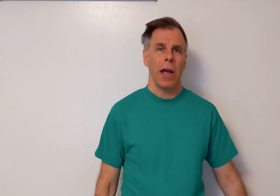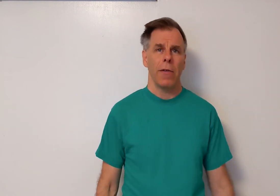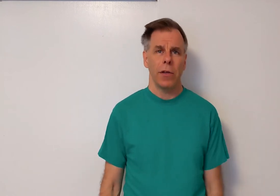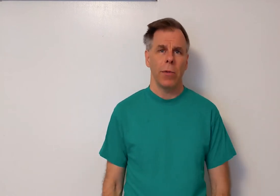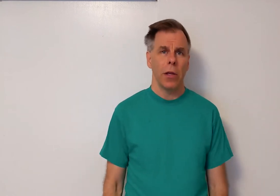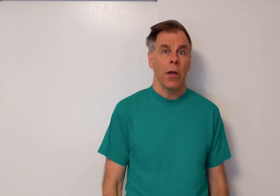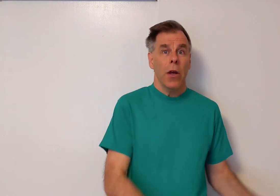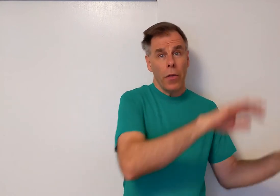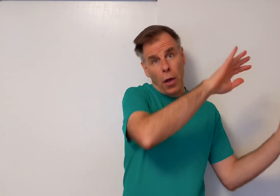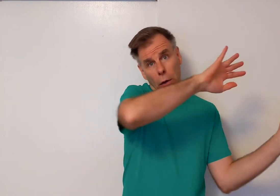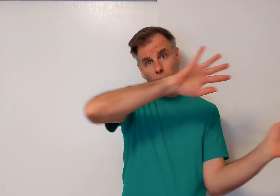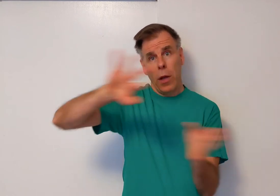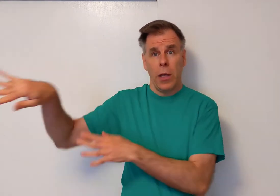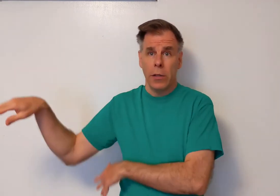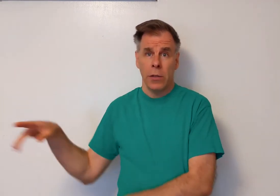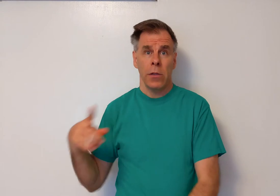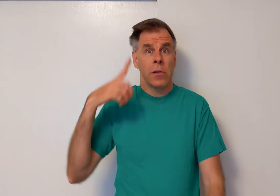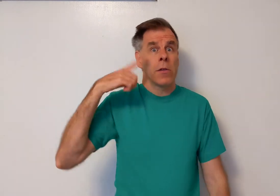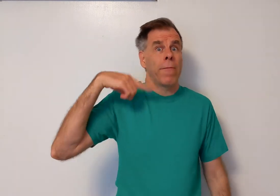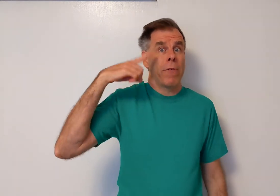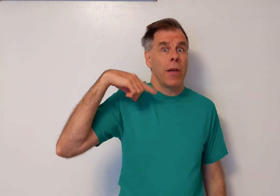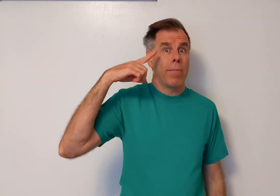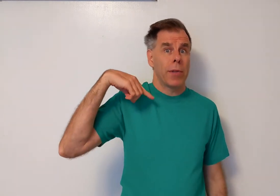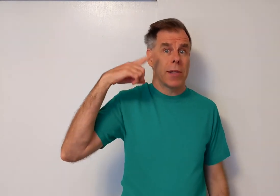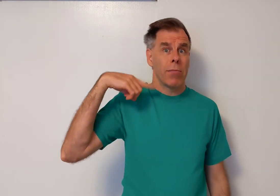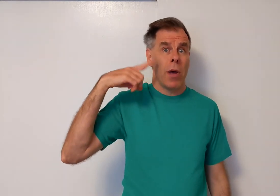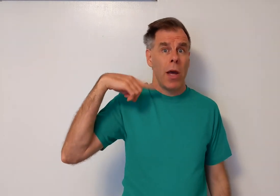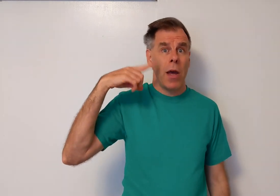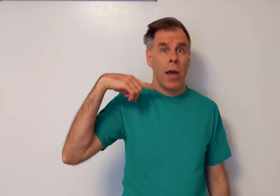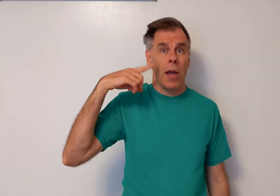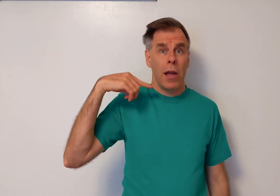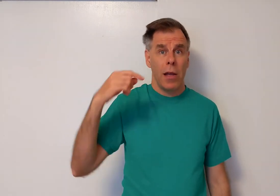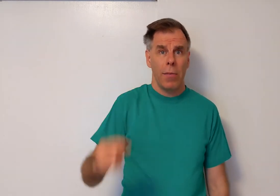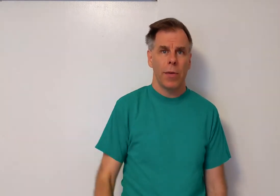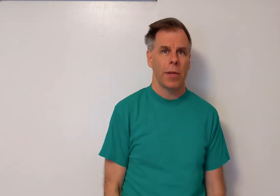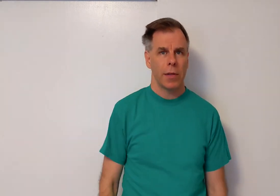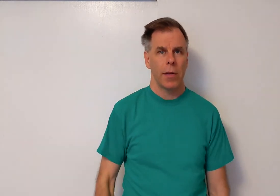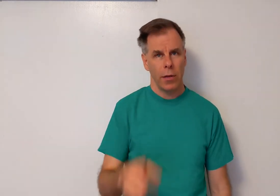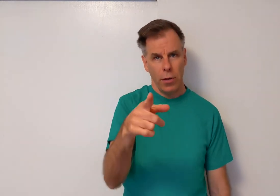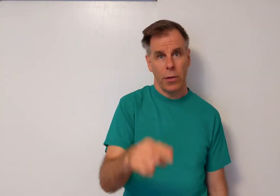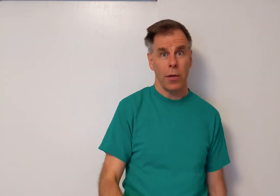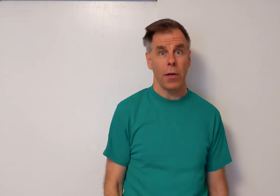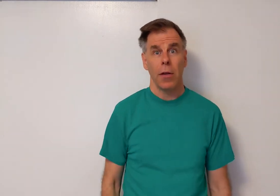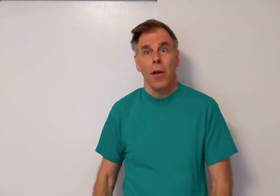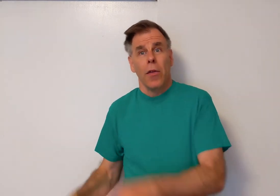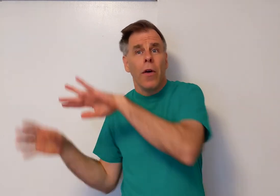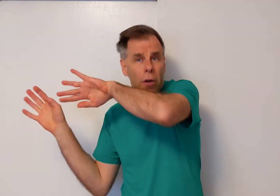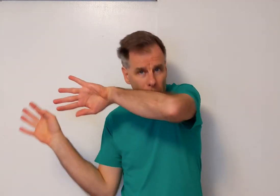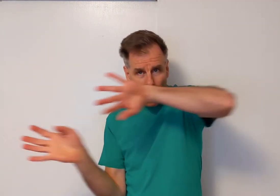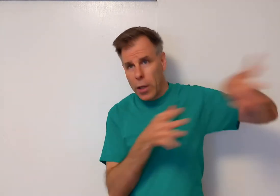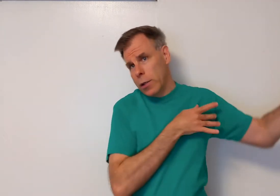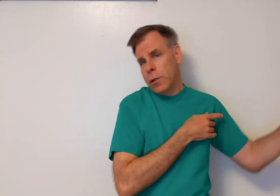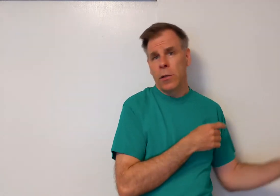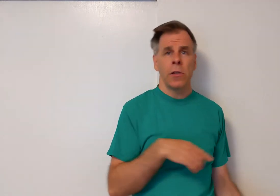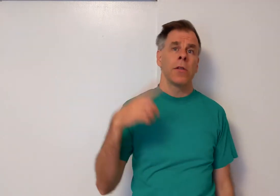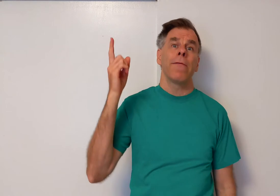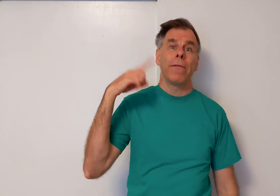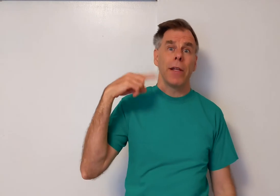after me. The wind flips my lips. Your turn. The wind flips